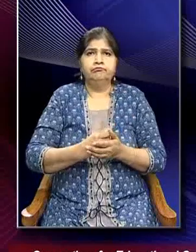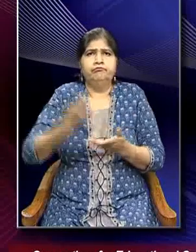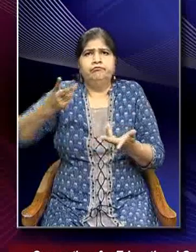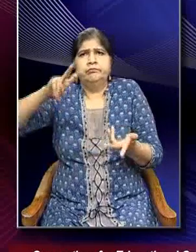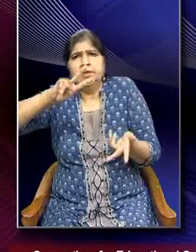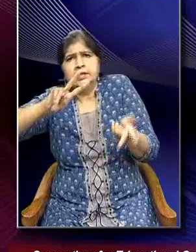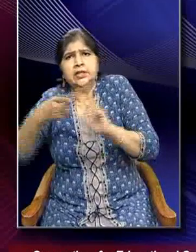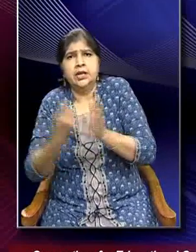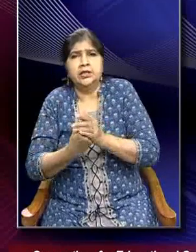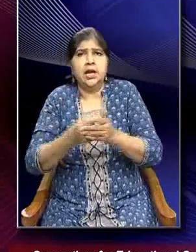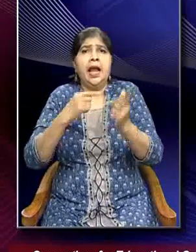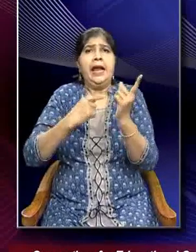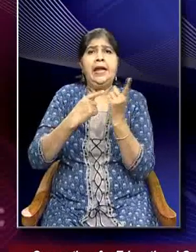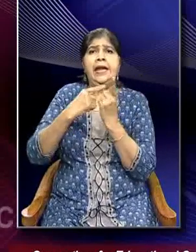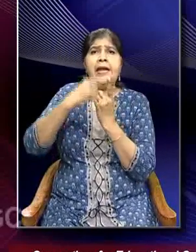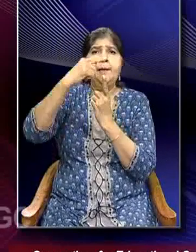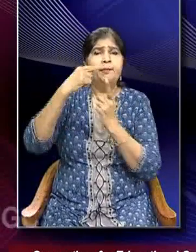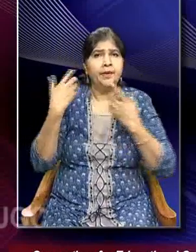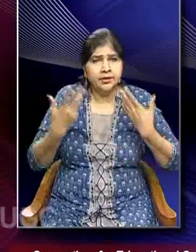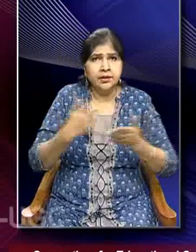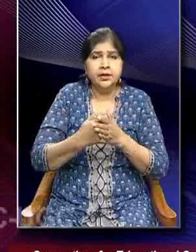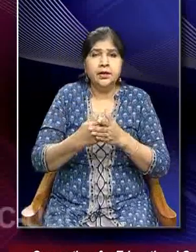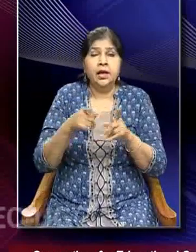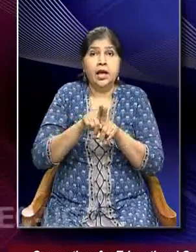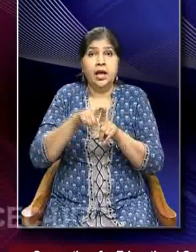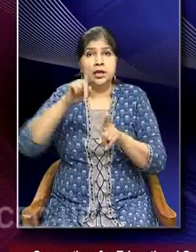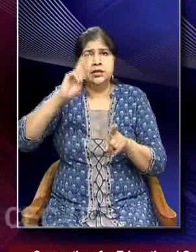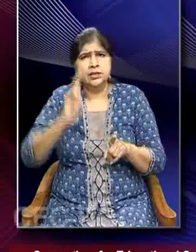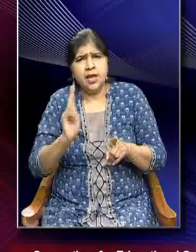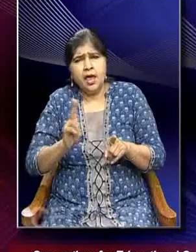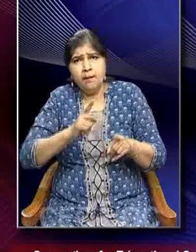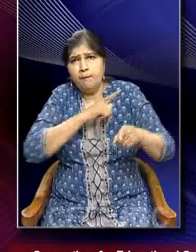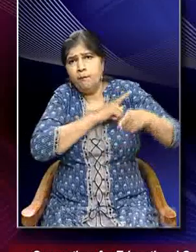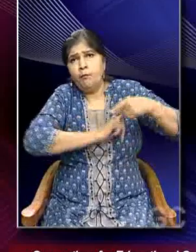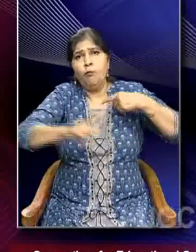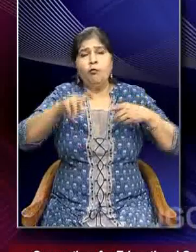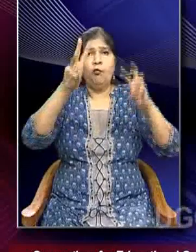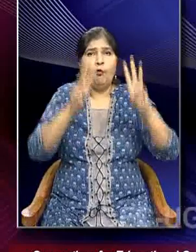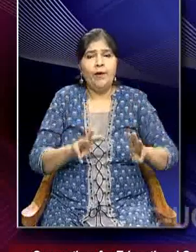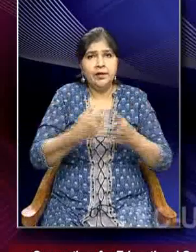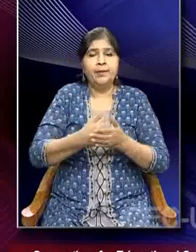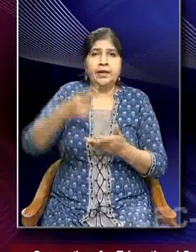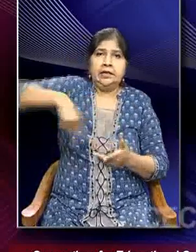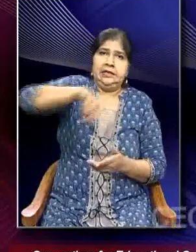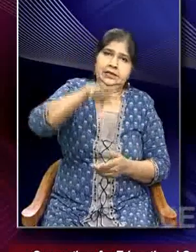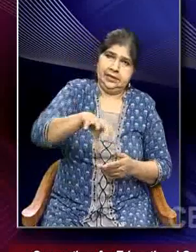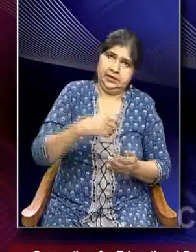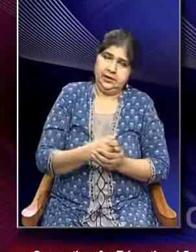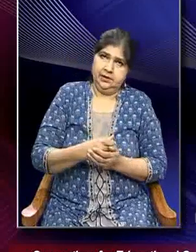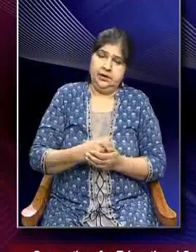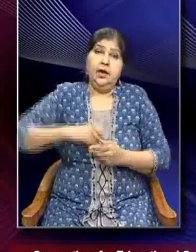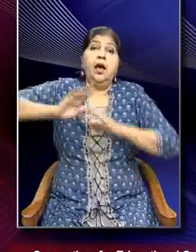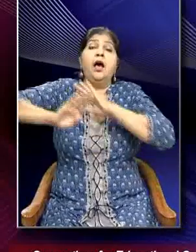of temperature and typical weather patterns in a place. Now,